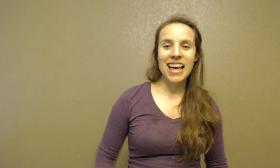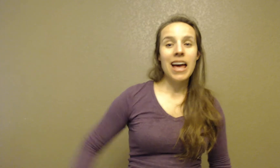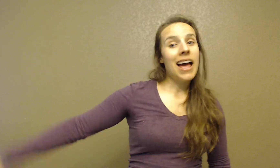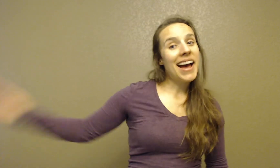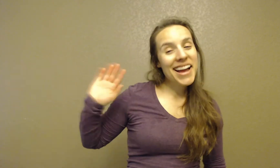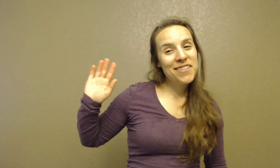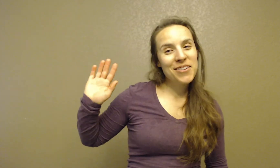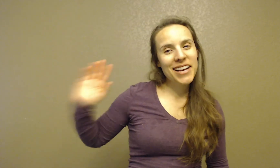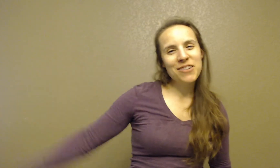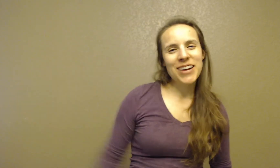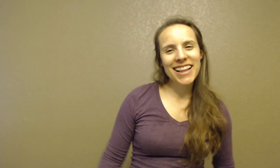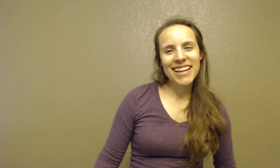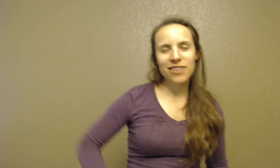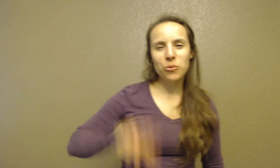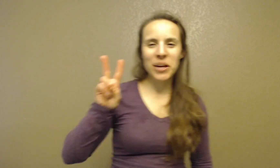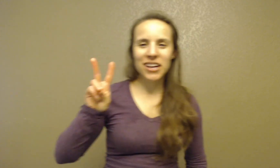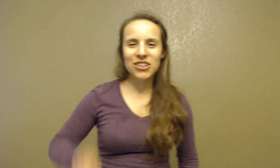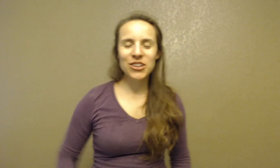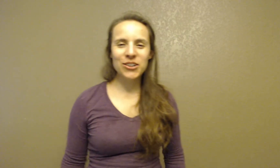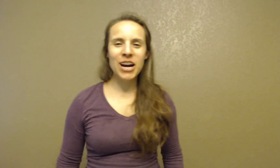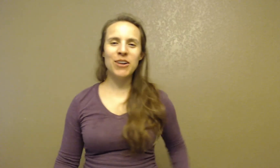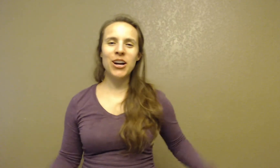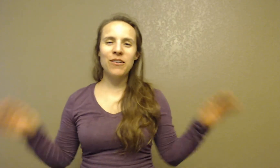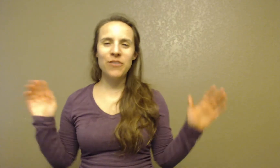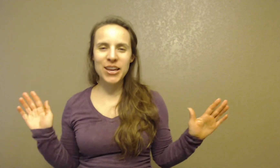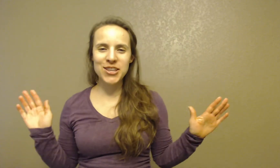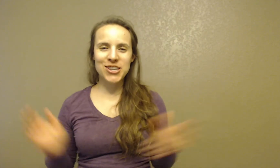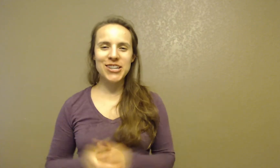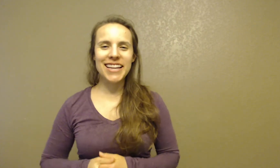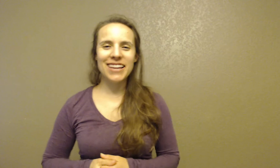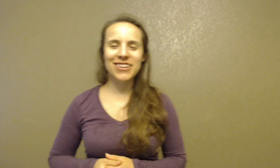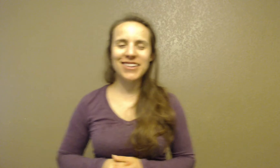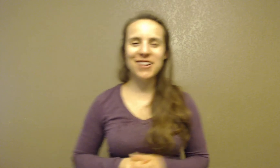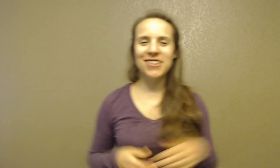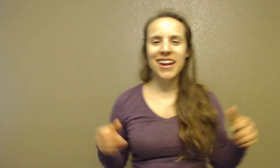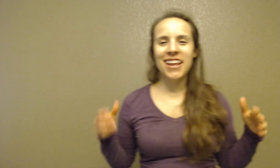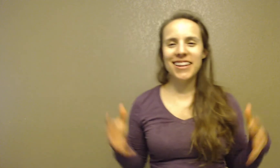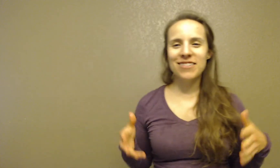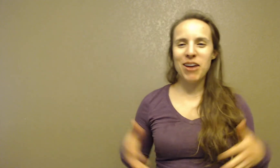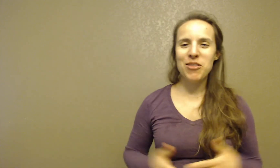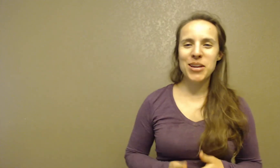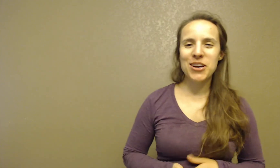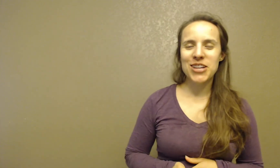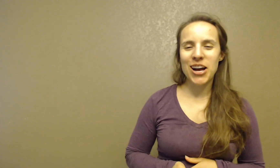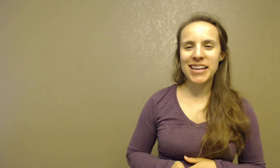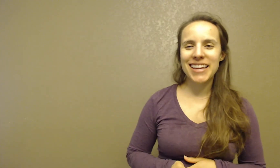Hi everyone! Well, it is week two of our faith journey. As we said, this month we are talking